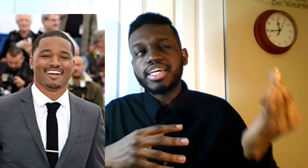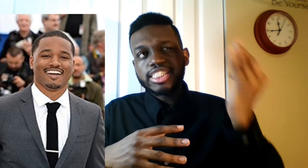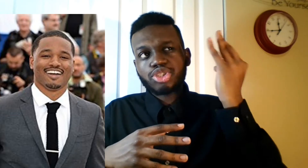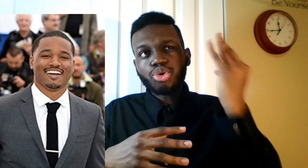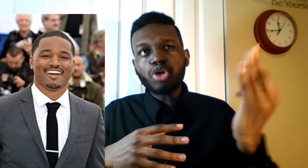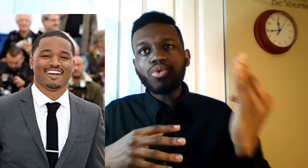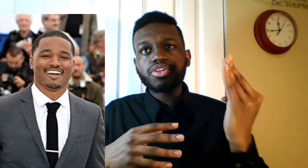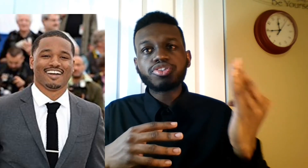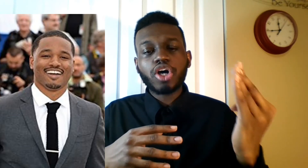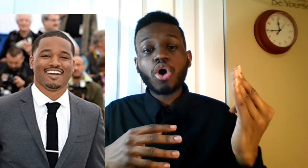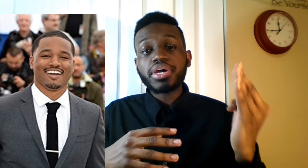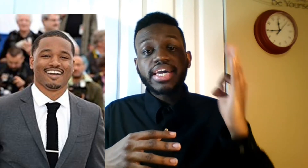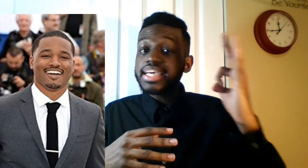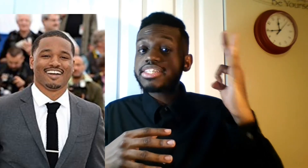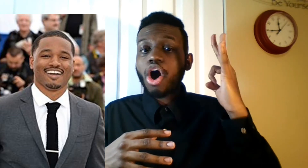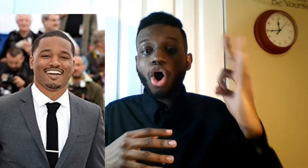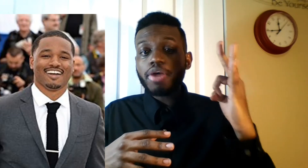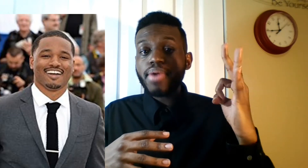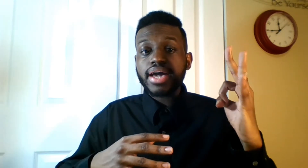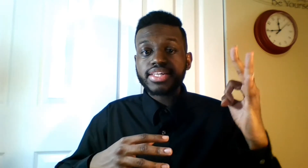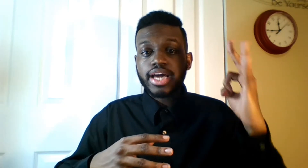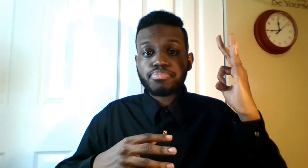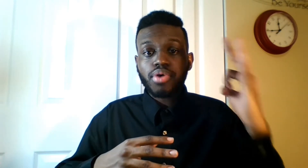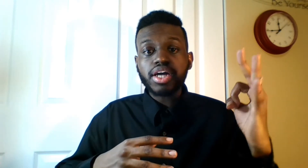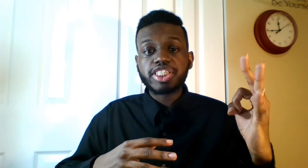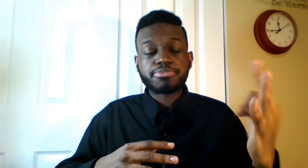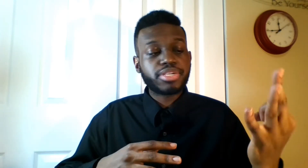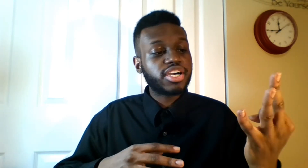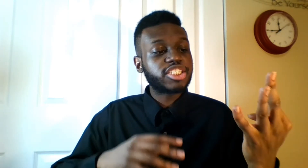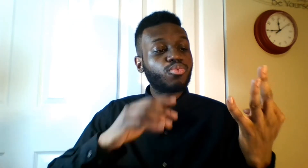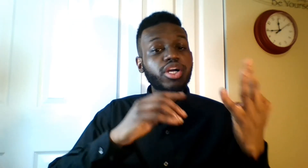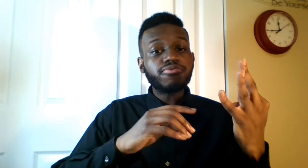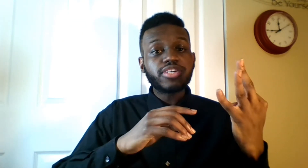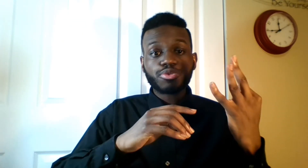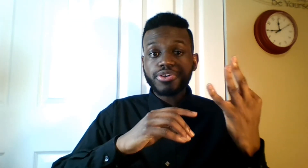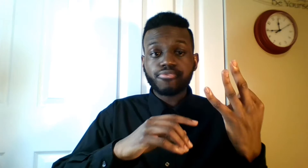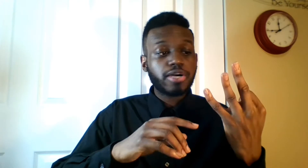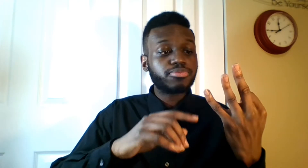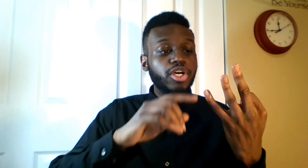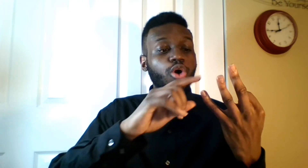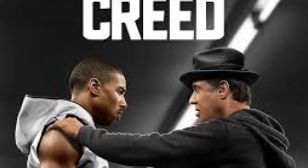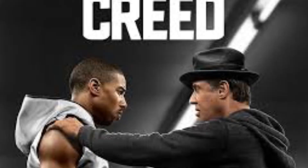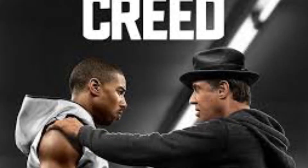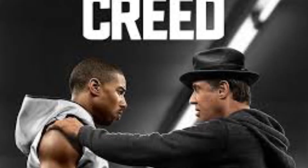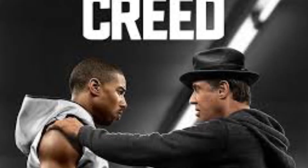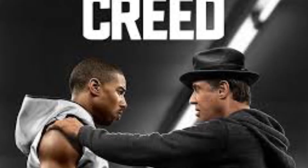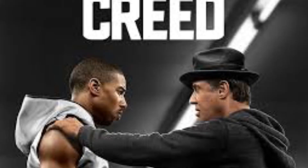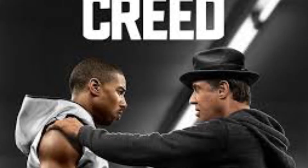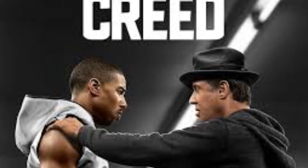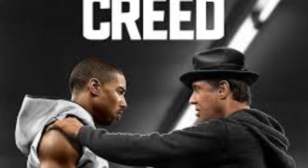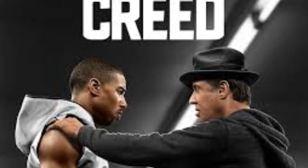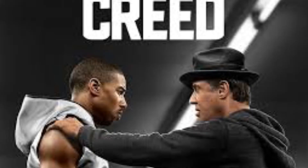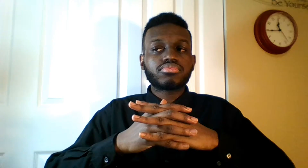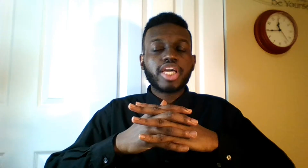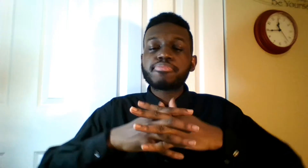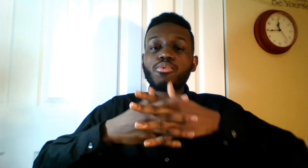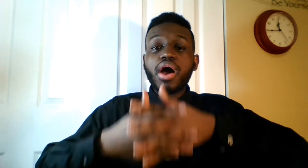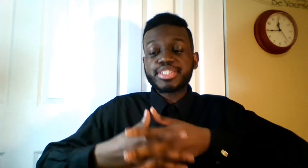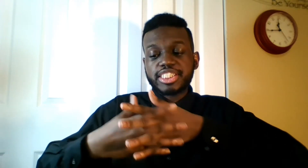He's 31 years old. He is automatically a prodigy because one of his three films was an Oscar contender and by watching this